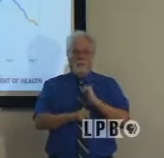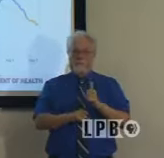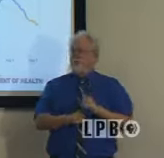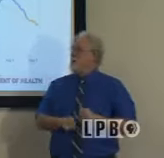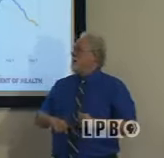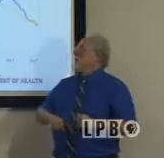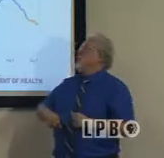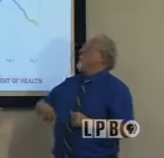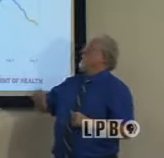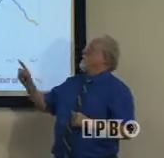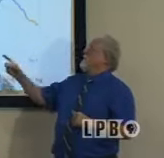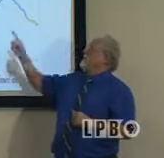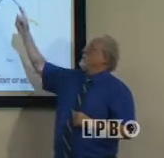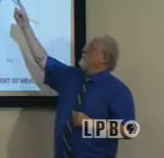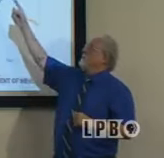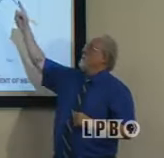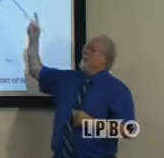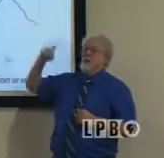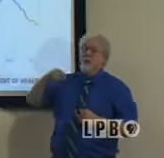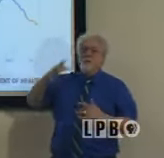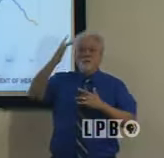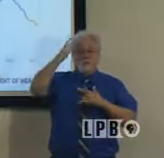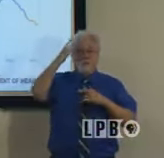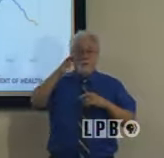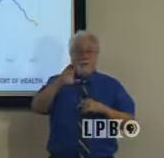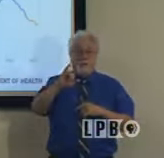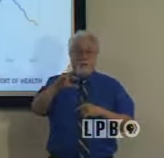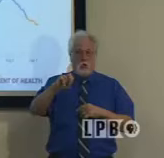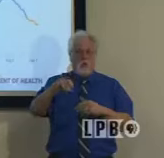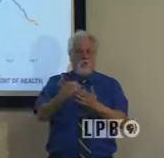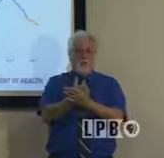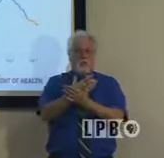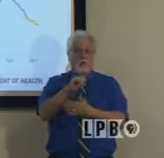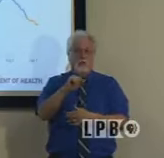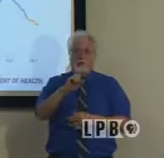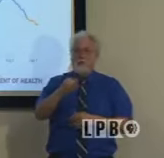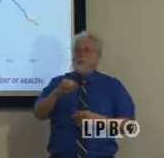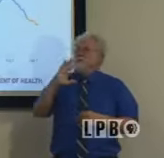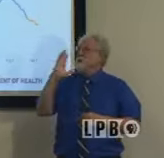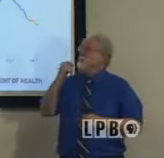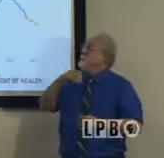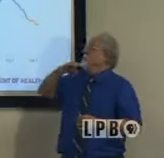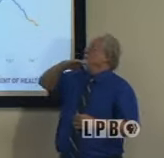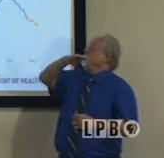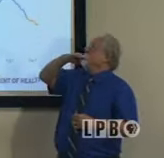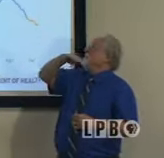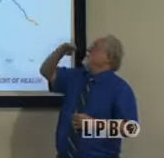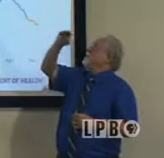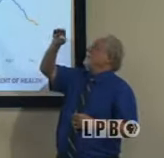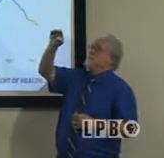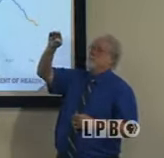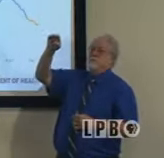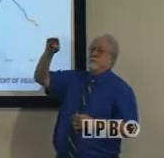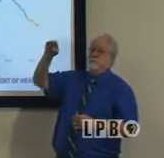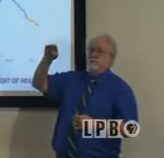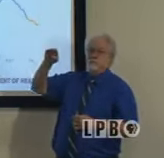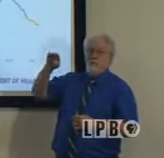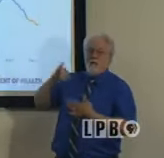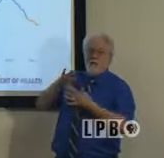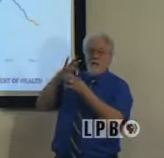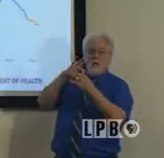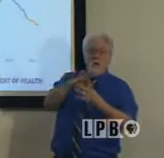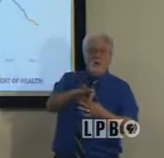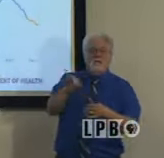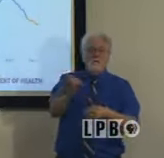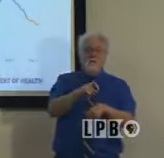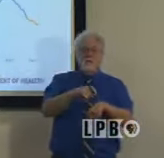When we look at the upper panel, looking at the epi curve, that's new cases. You can see that we've been on a pretty stable decline. Again, that correlates with the mask mandate, the closure of